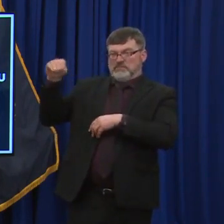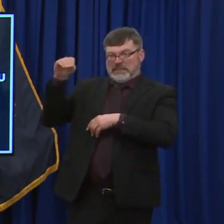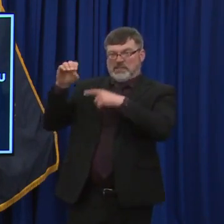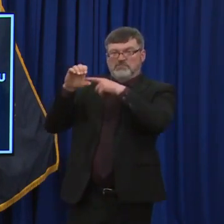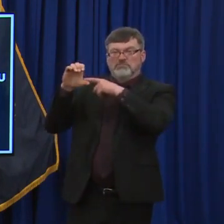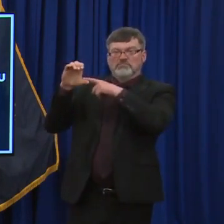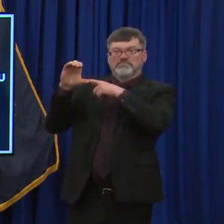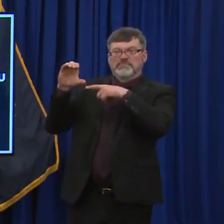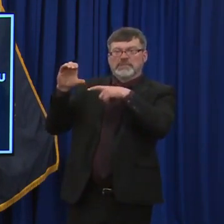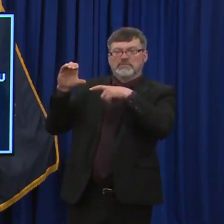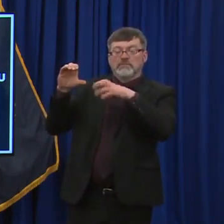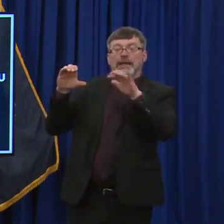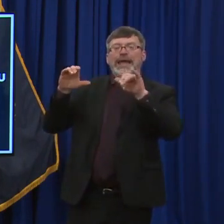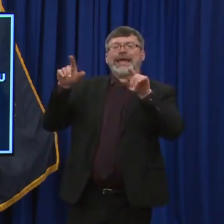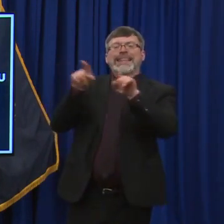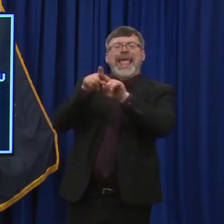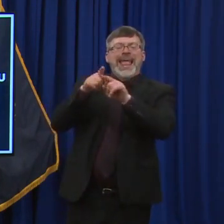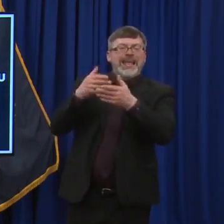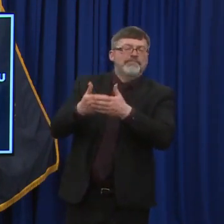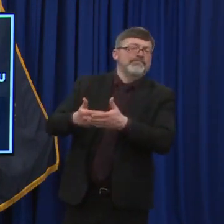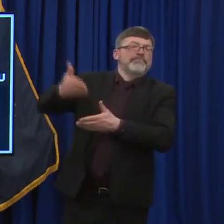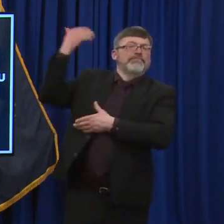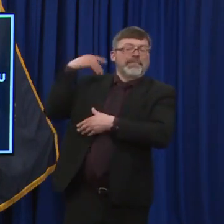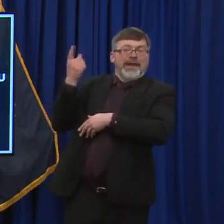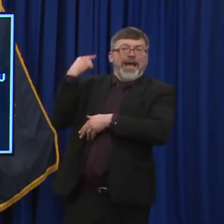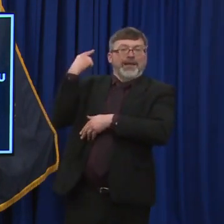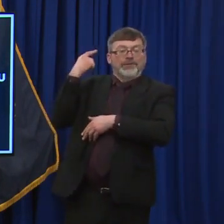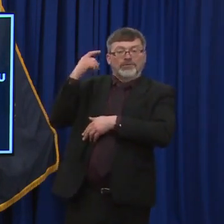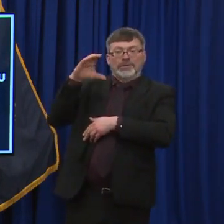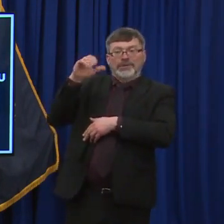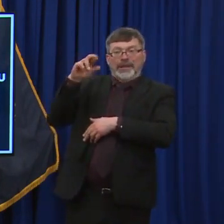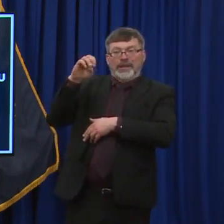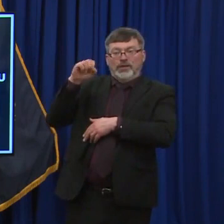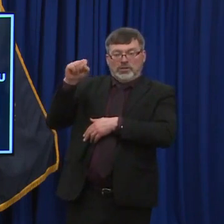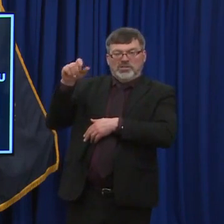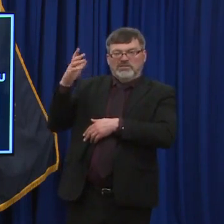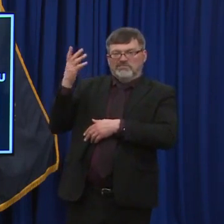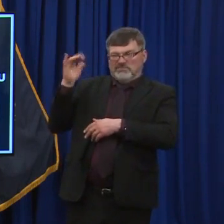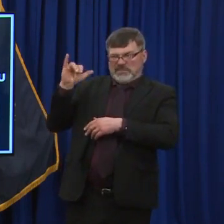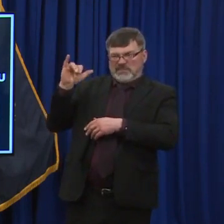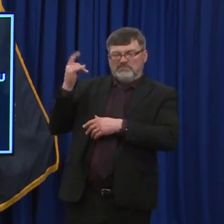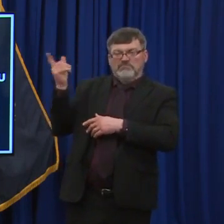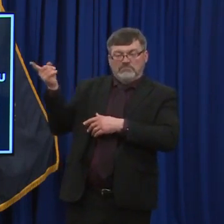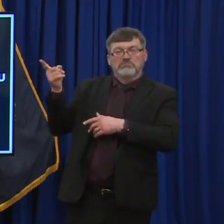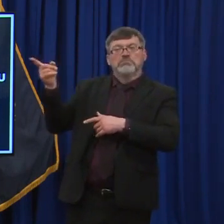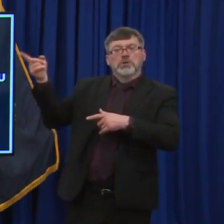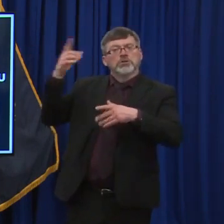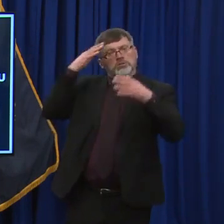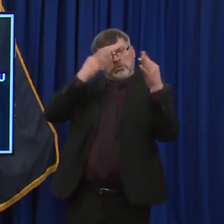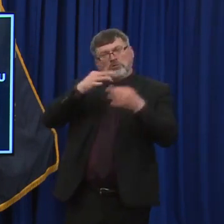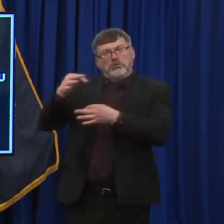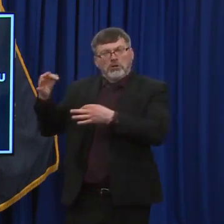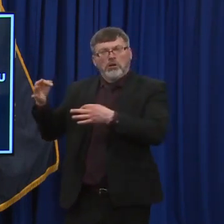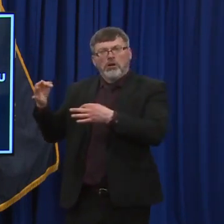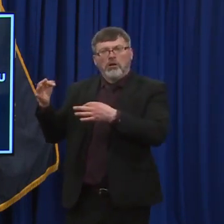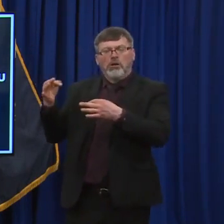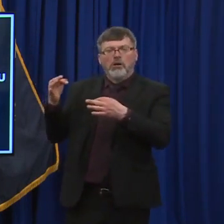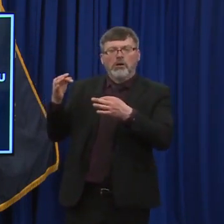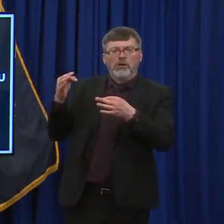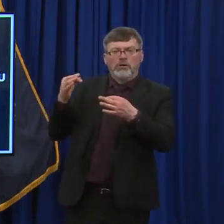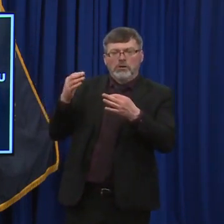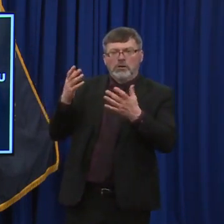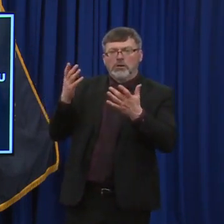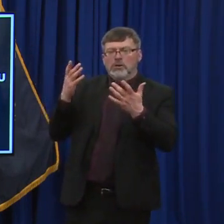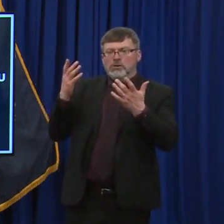with the CARES Act or will there be, um, some authority granted that or with the legislative